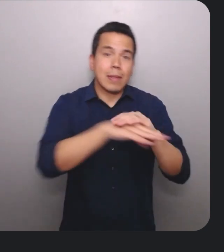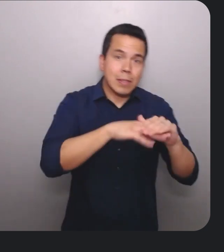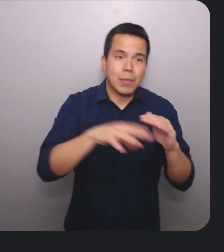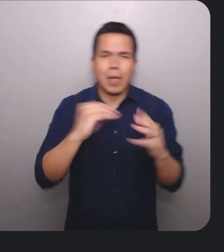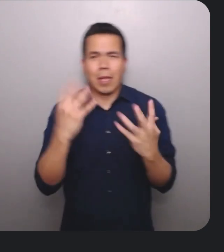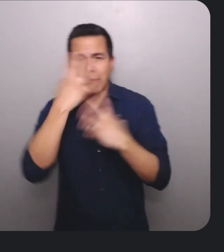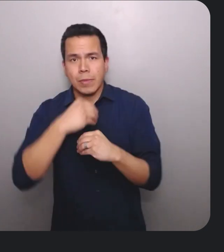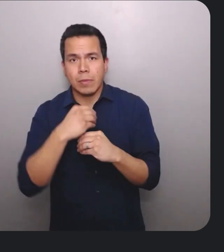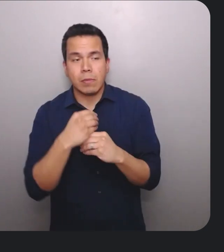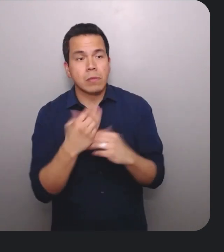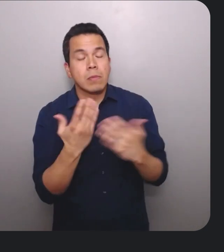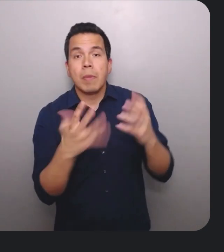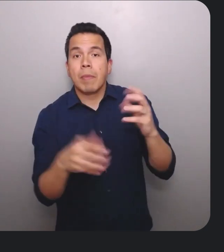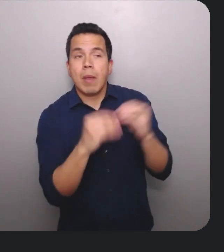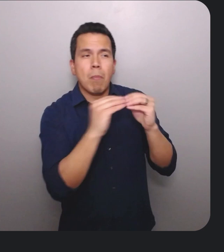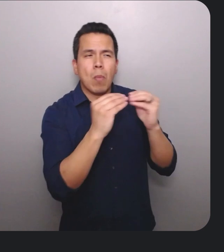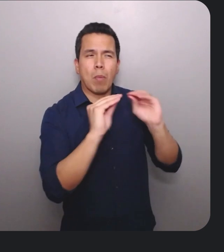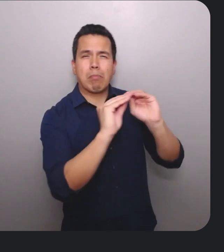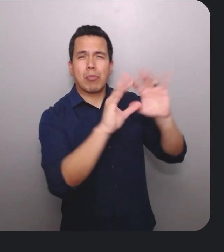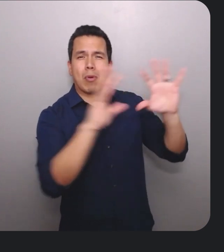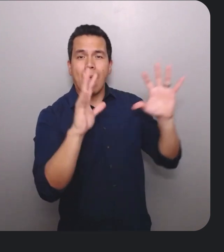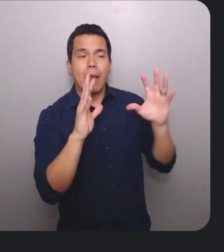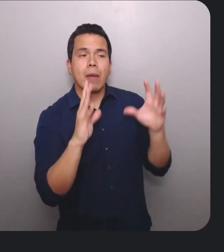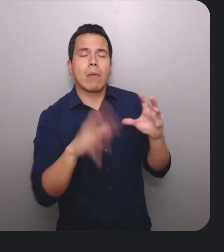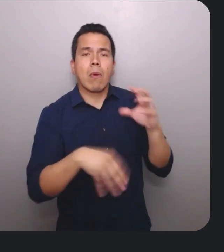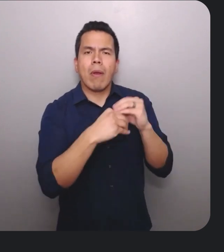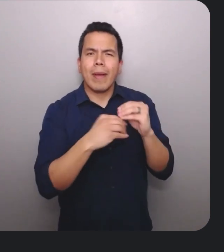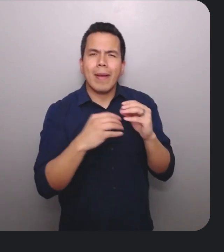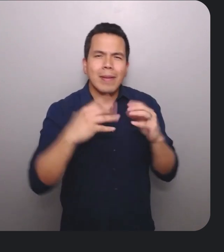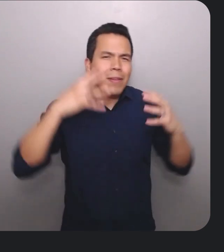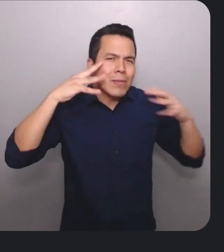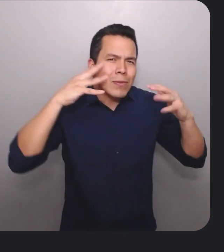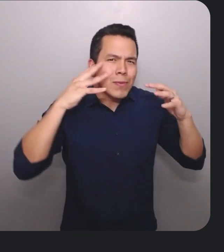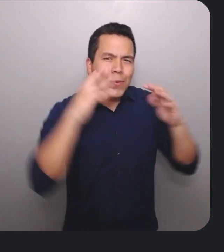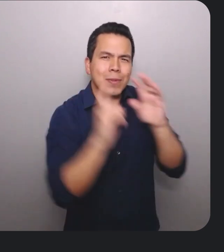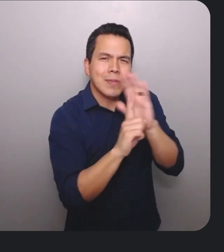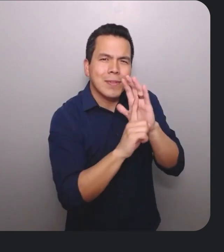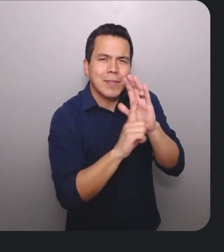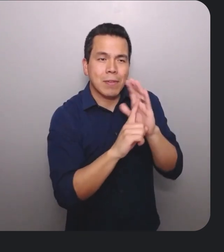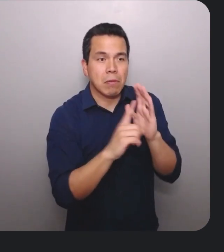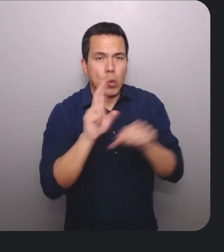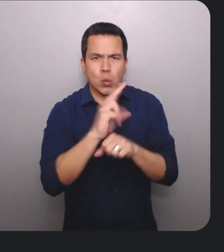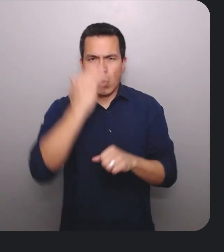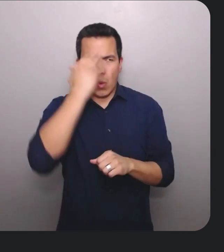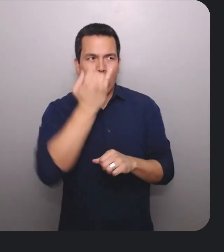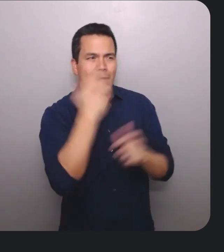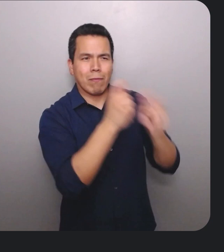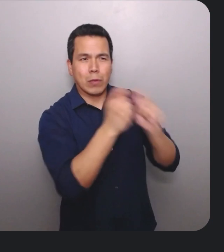users turn it. Or produce sound feedback so users feel confident the request was successful. What's most important